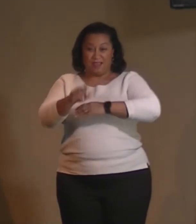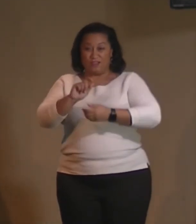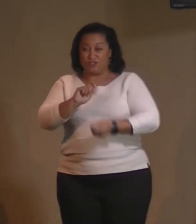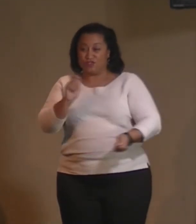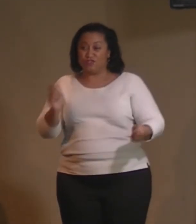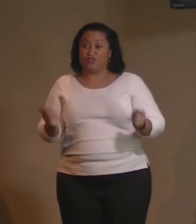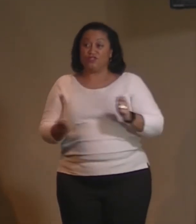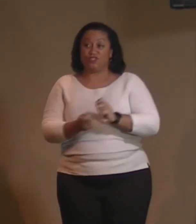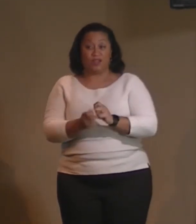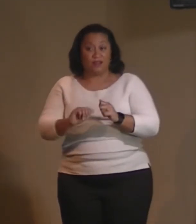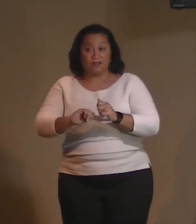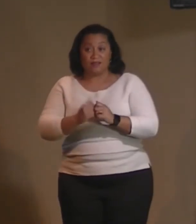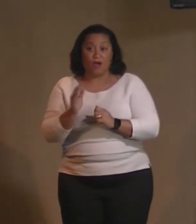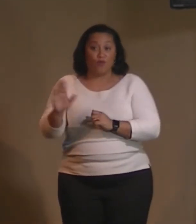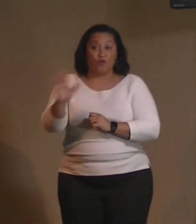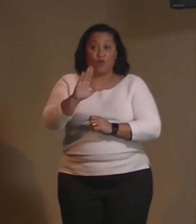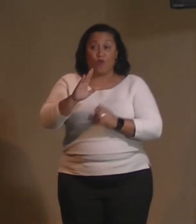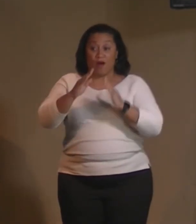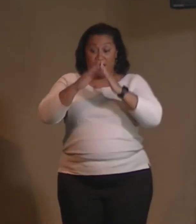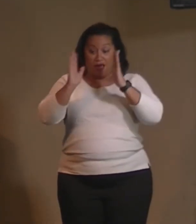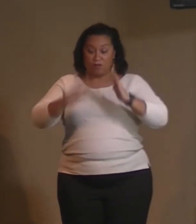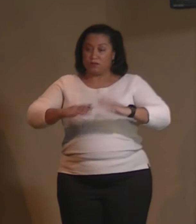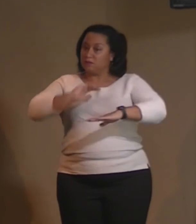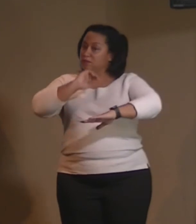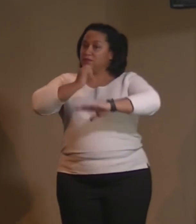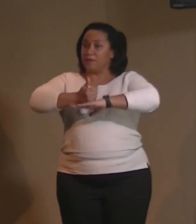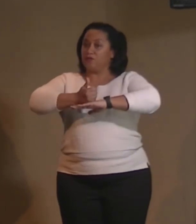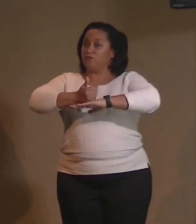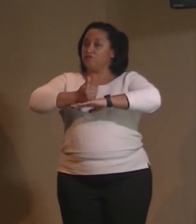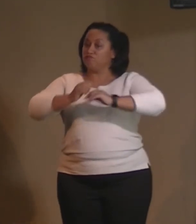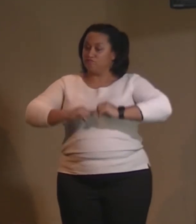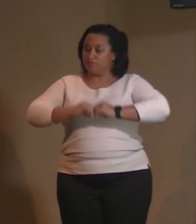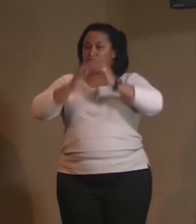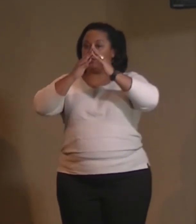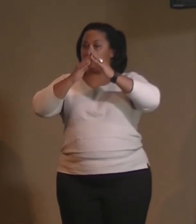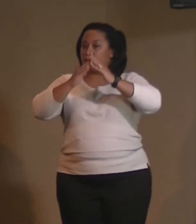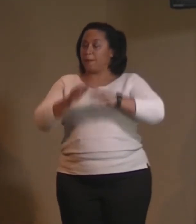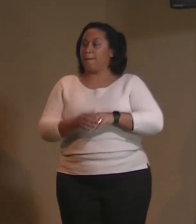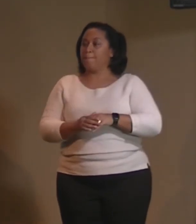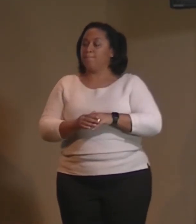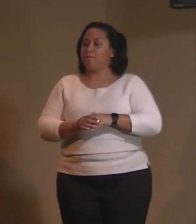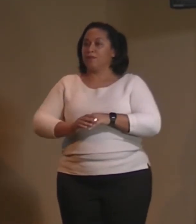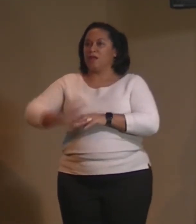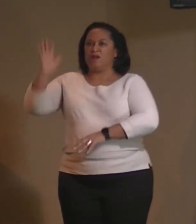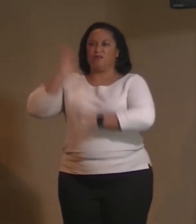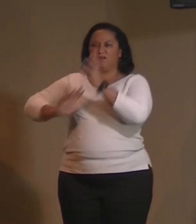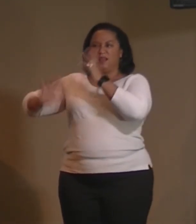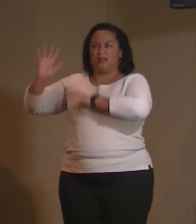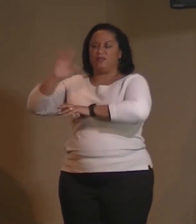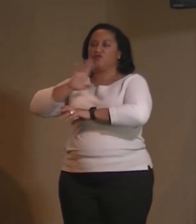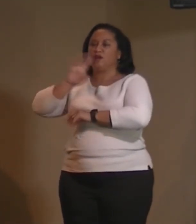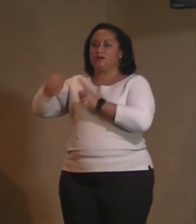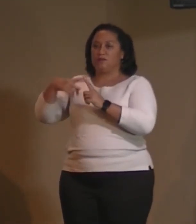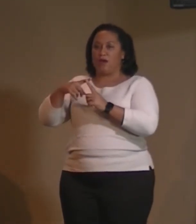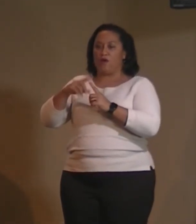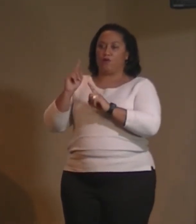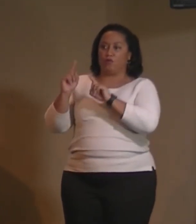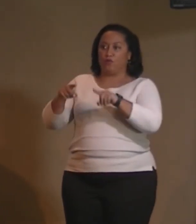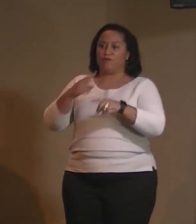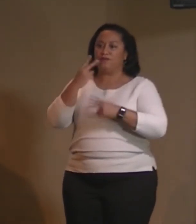house is built? Meaning, remember when I mentioned way, way back when, the first time I went to Ground Zero, after